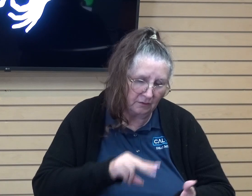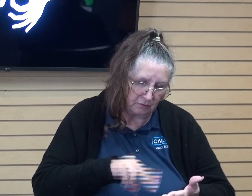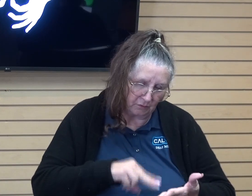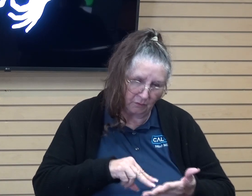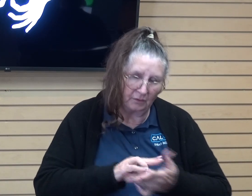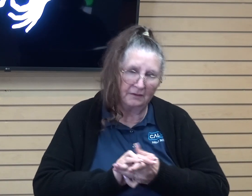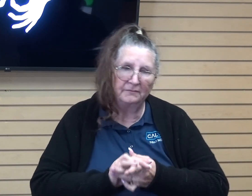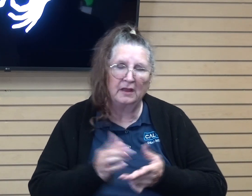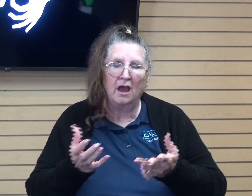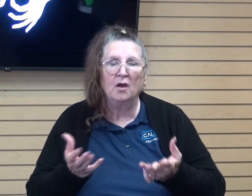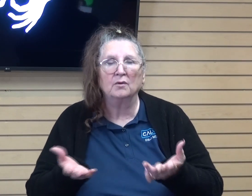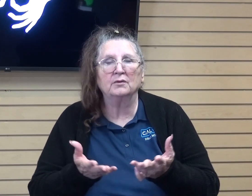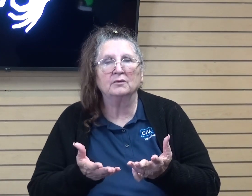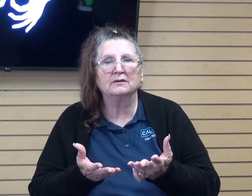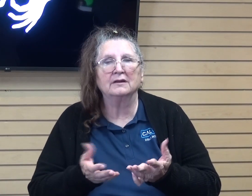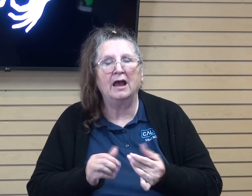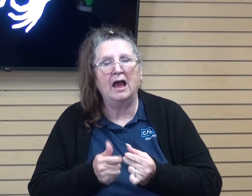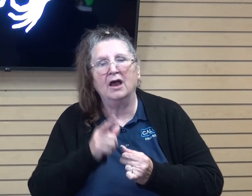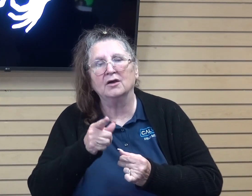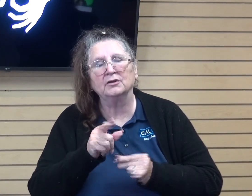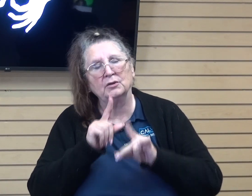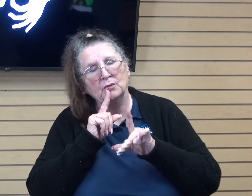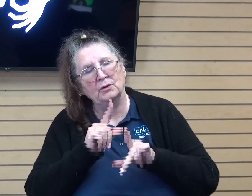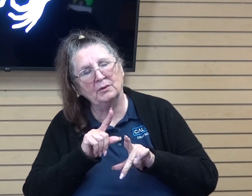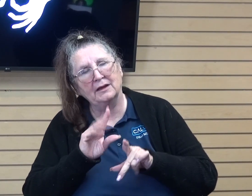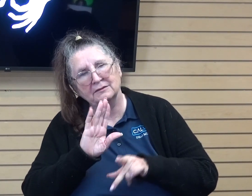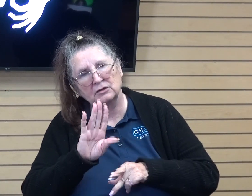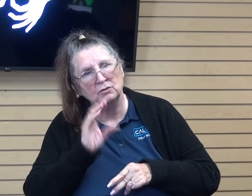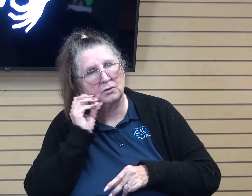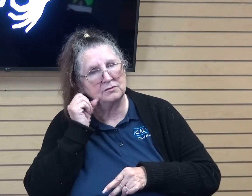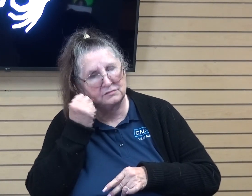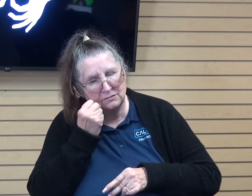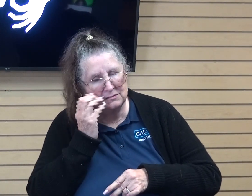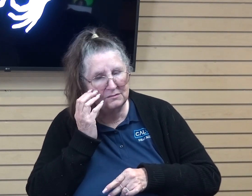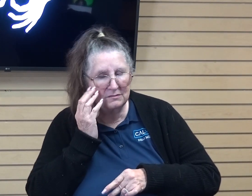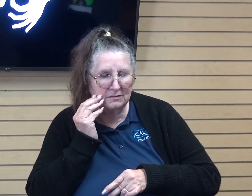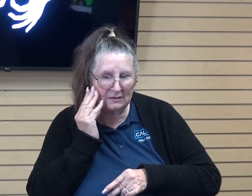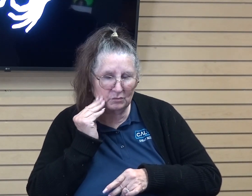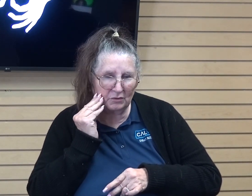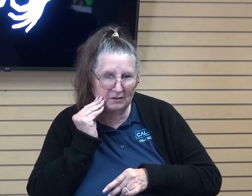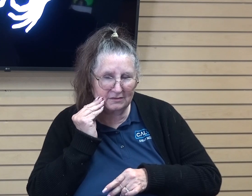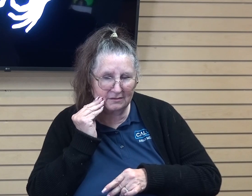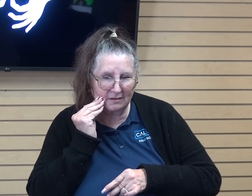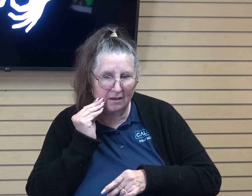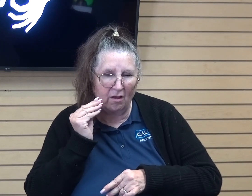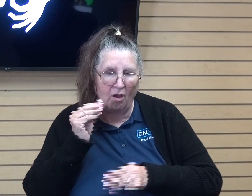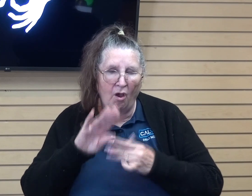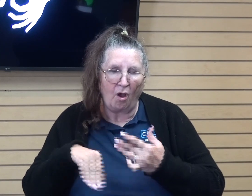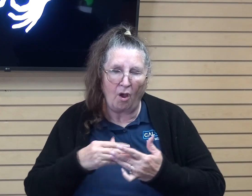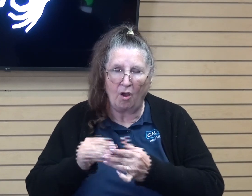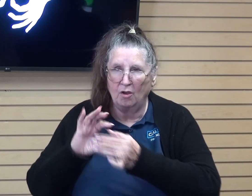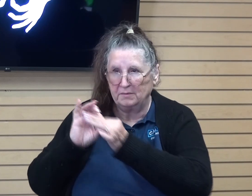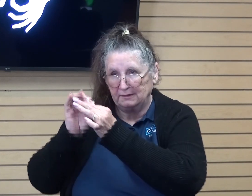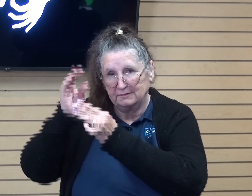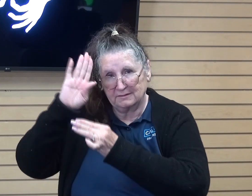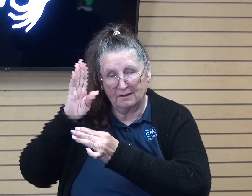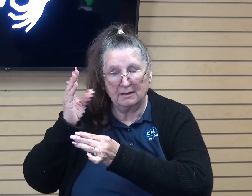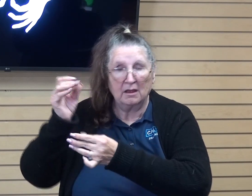you, like, how do you react in certain situations? And, and just like Job said, everything is God's. If he, we're going to accept his blessings, why